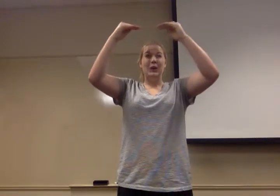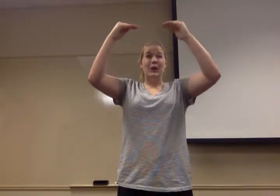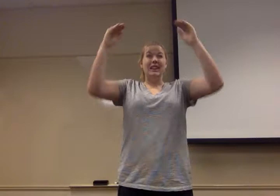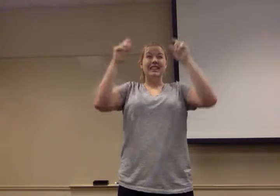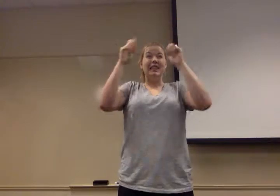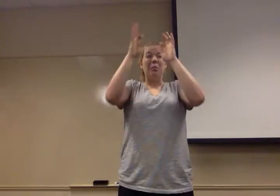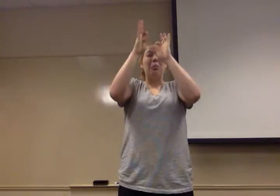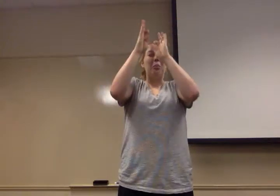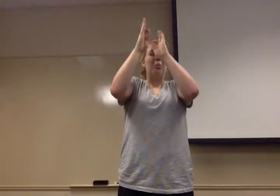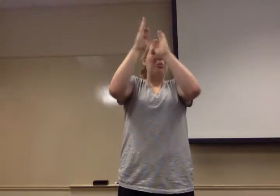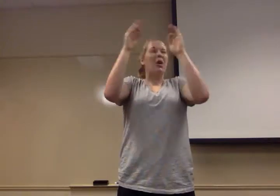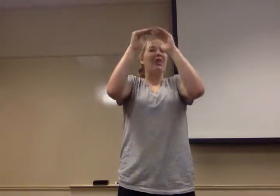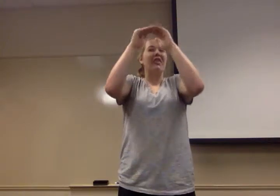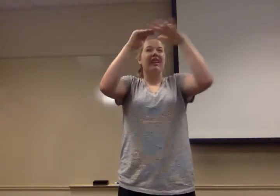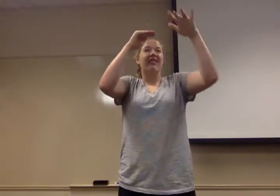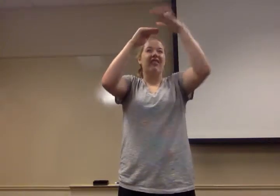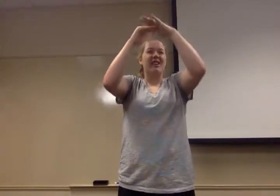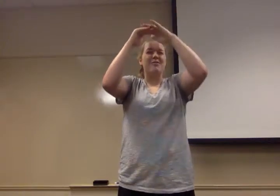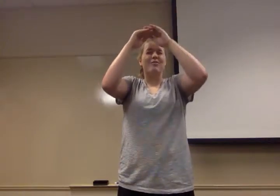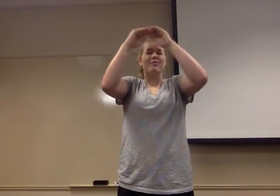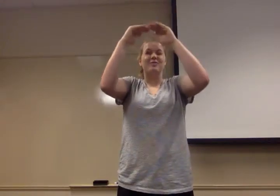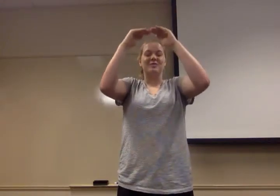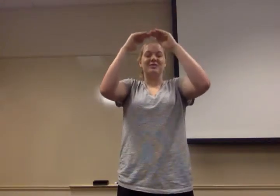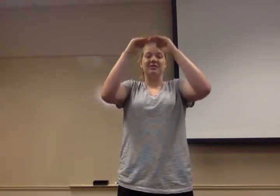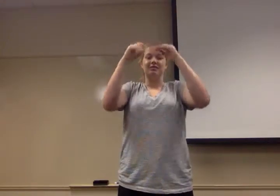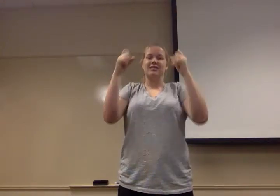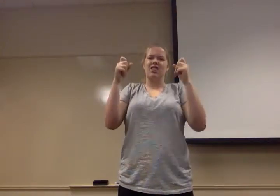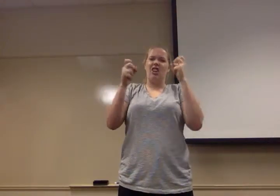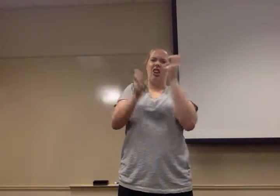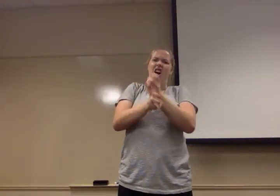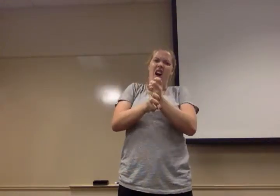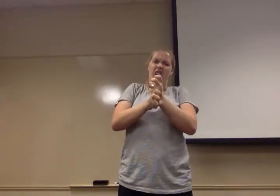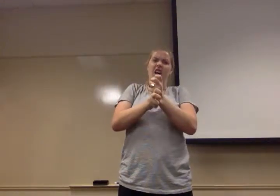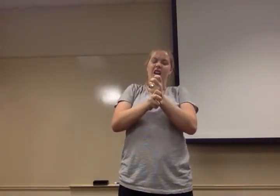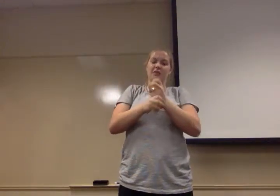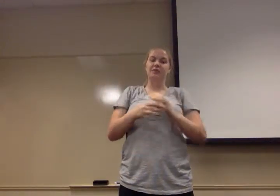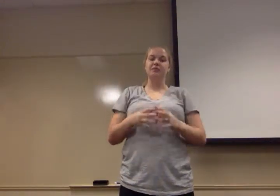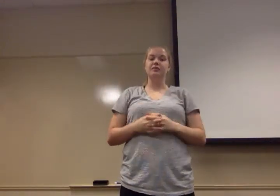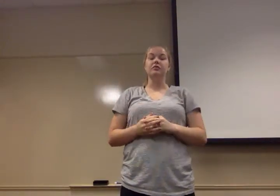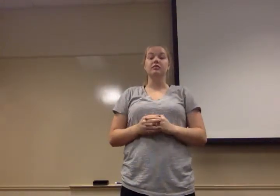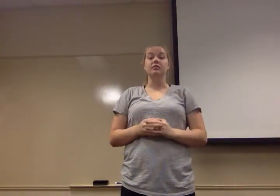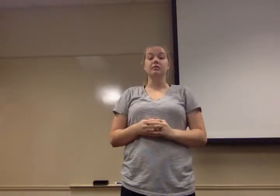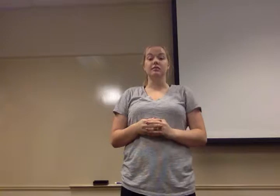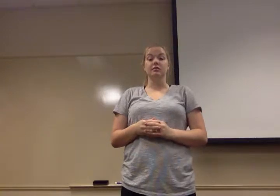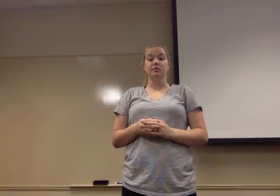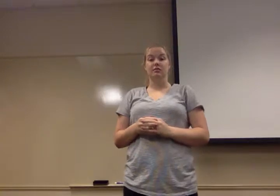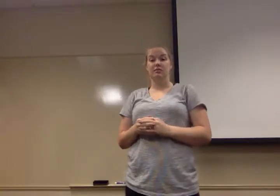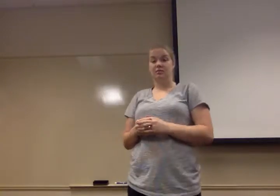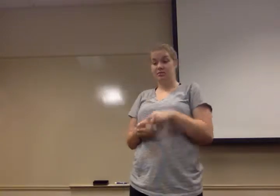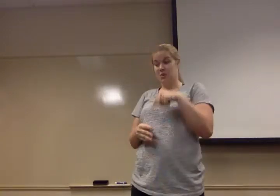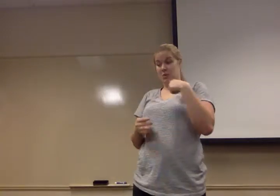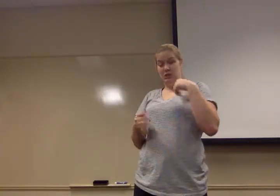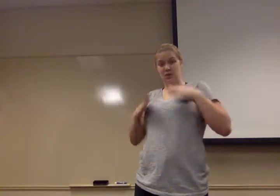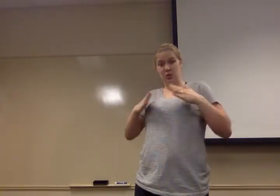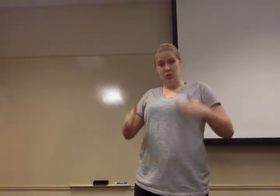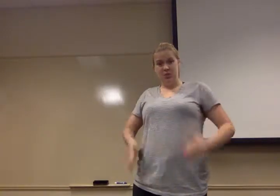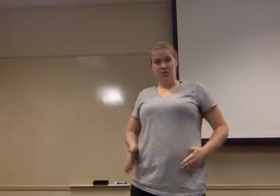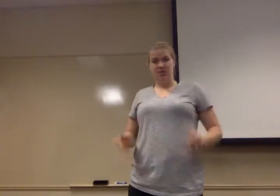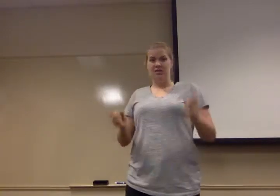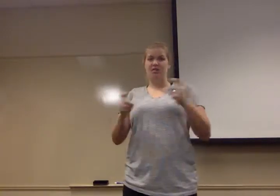more difficult to create complexity. Now, we, as extremely complex creatures, desperately need to